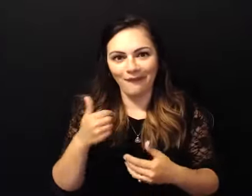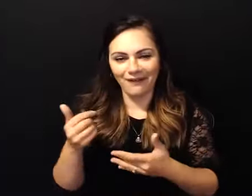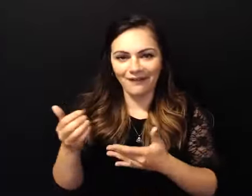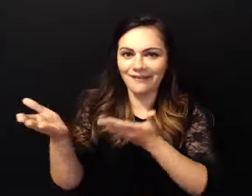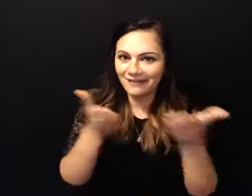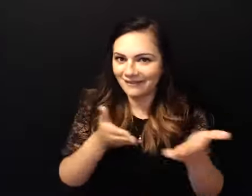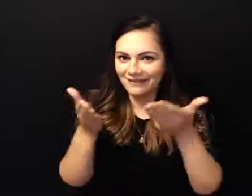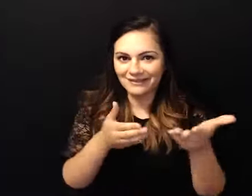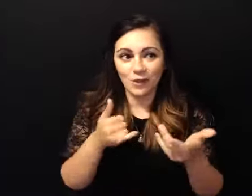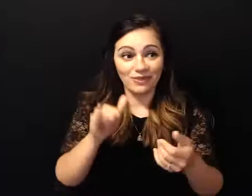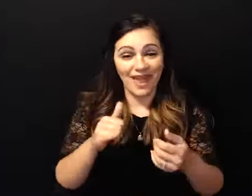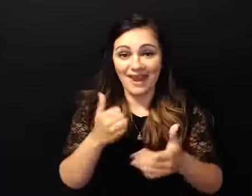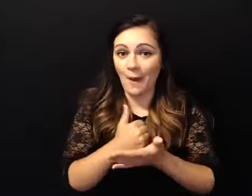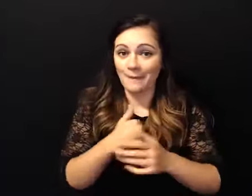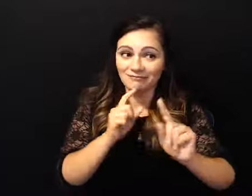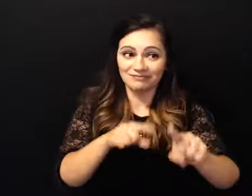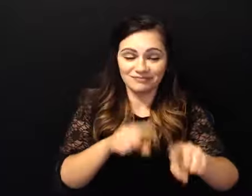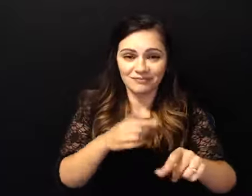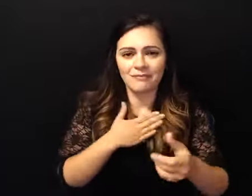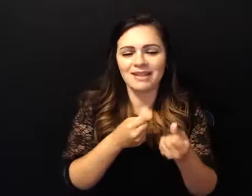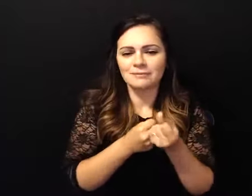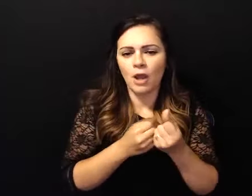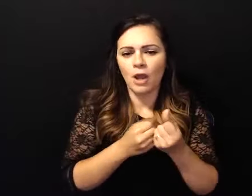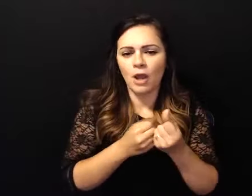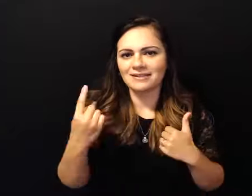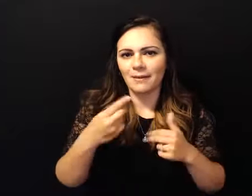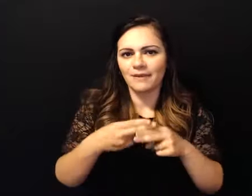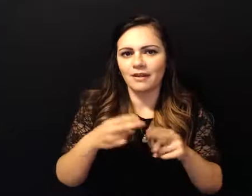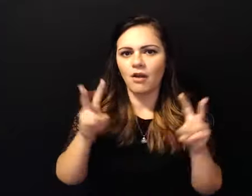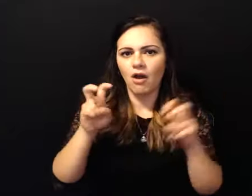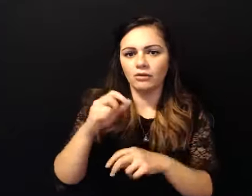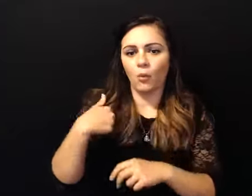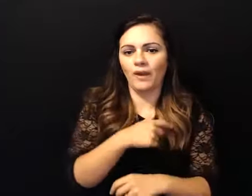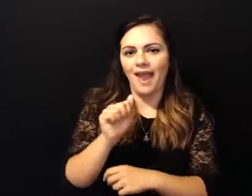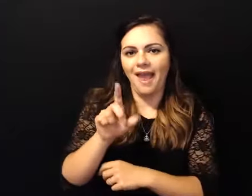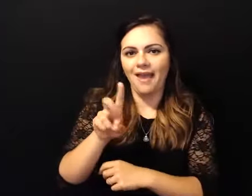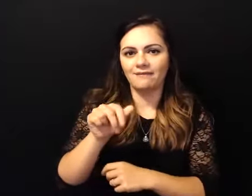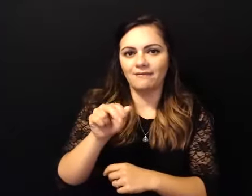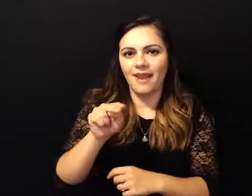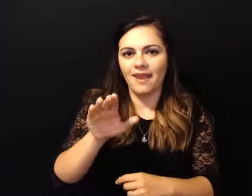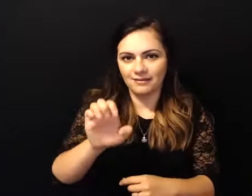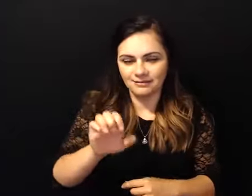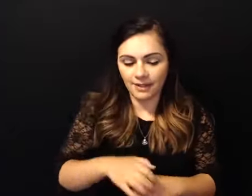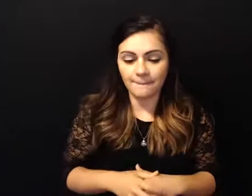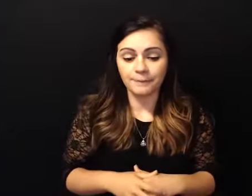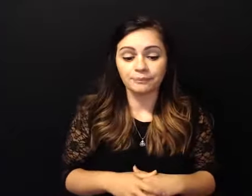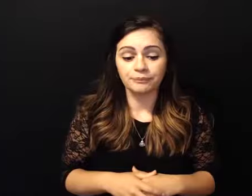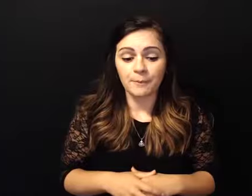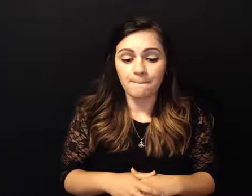called an advance because we advance we don't retreat and uh it's to go you know uh into the middle of the woods